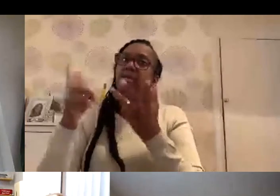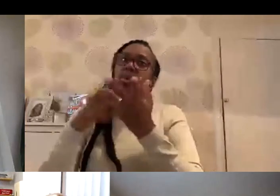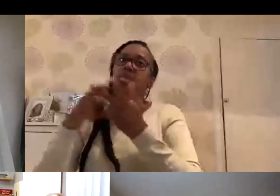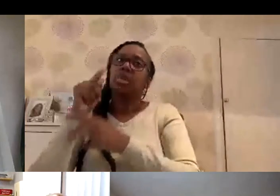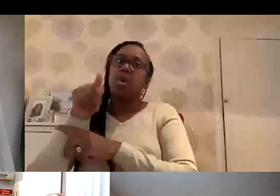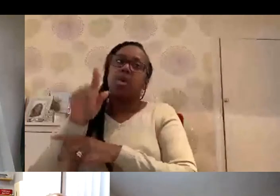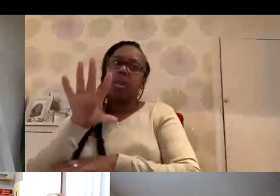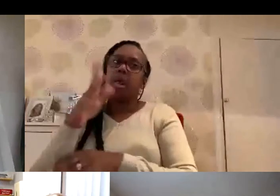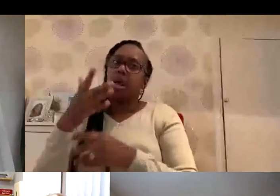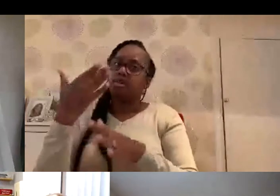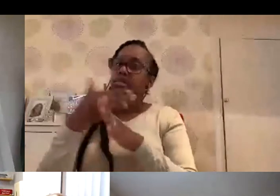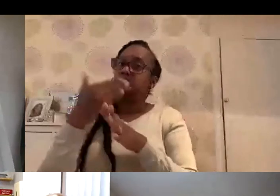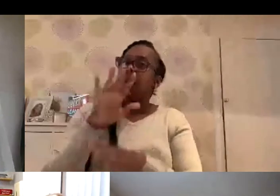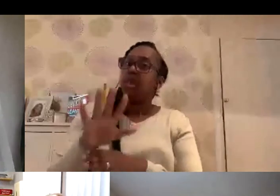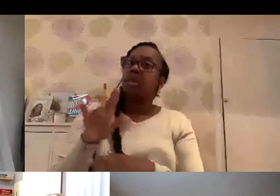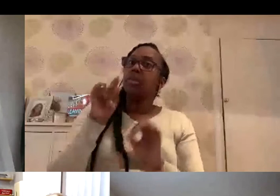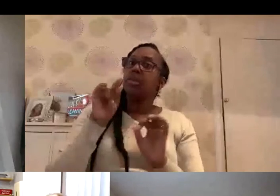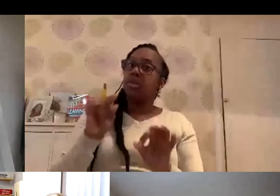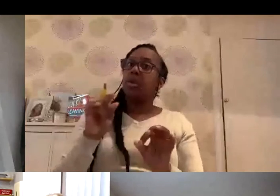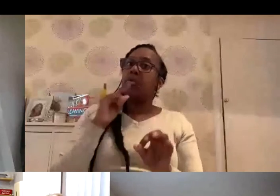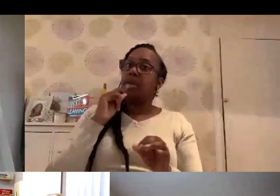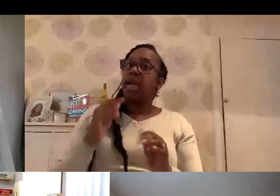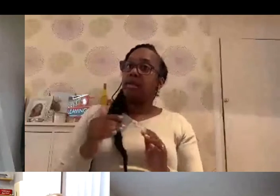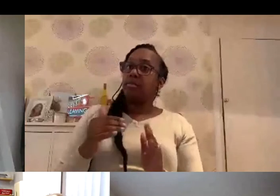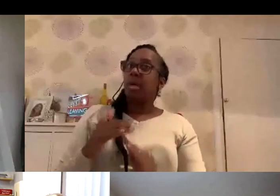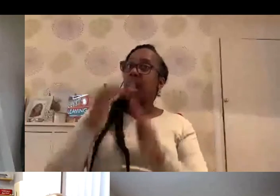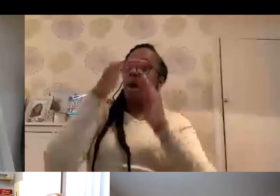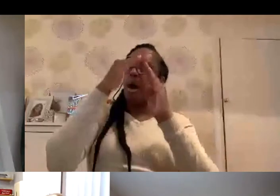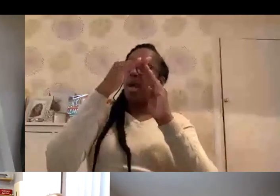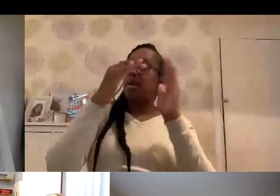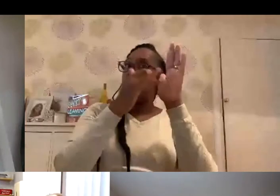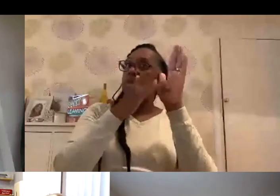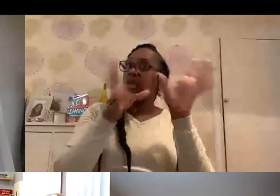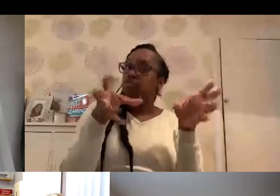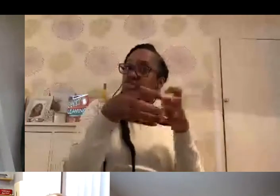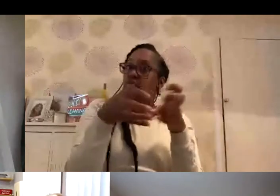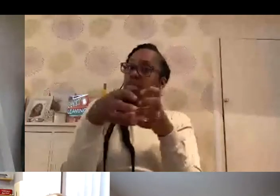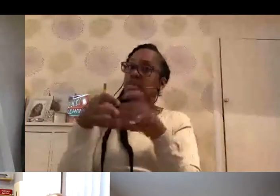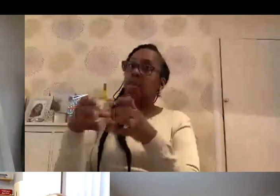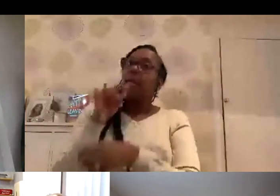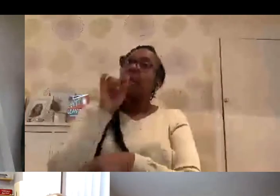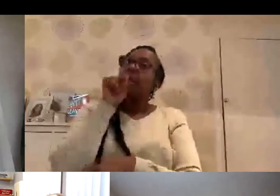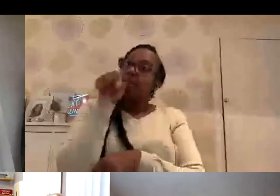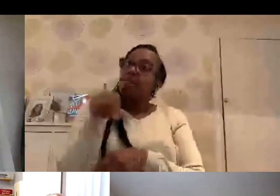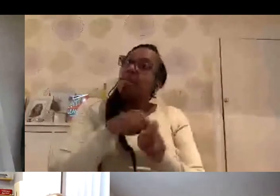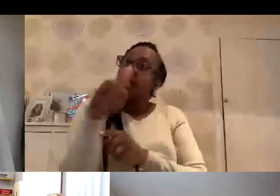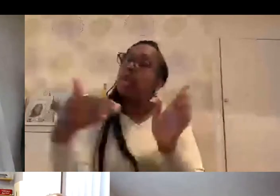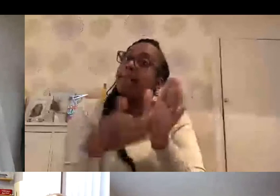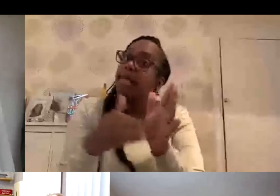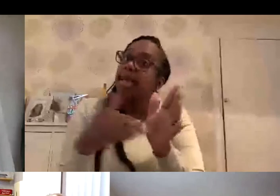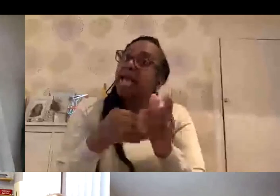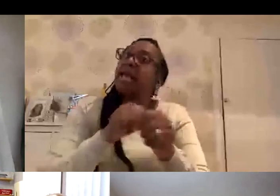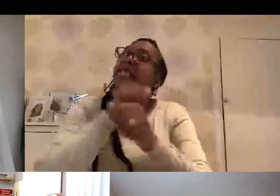vulnerable. But what happens, so we've had priority for this group, for those groups. From Monday, they start going into